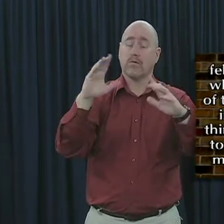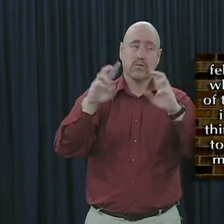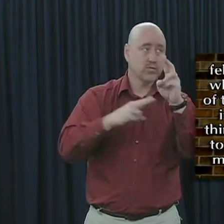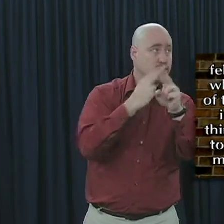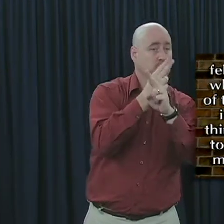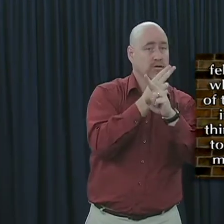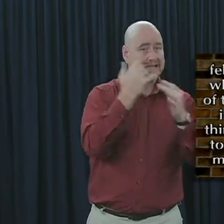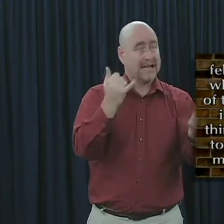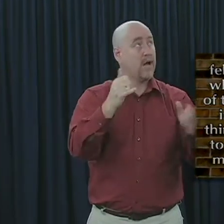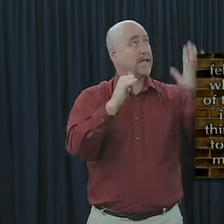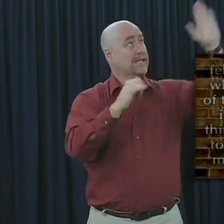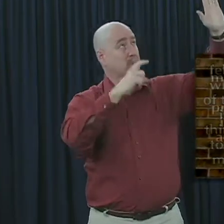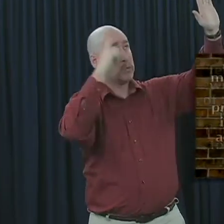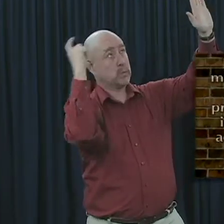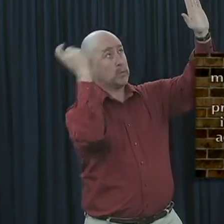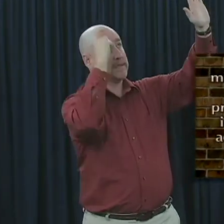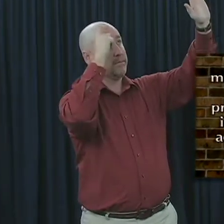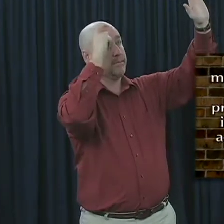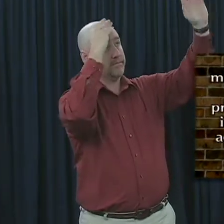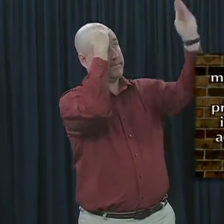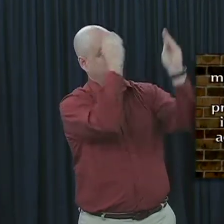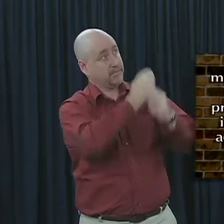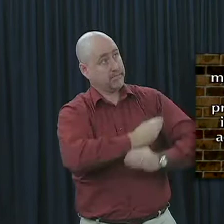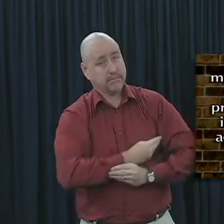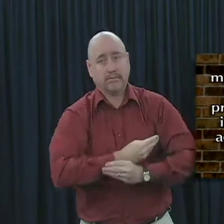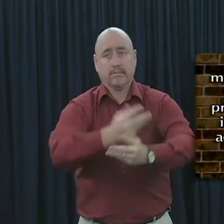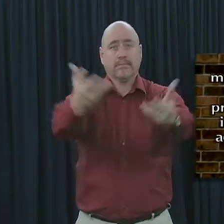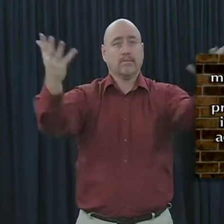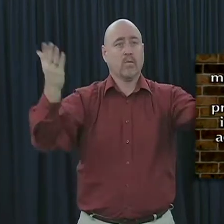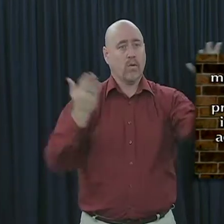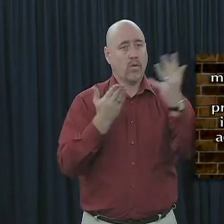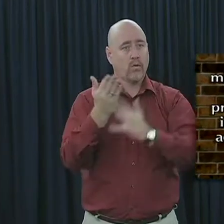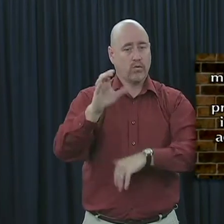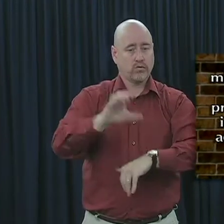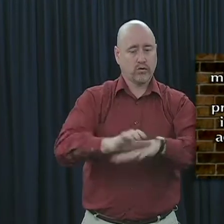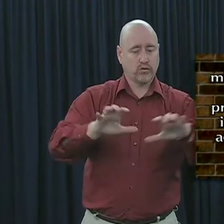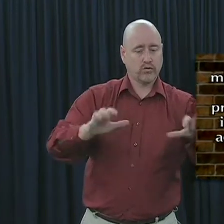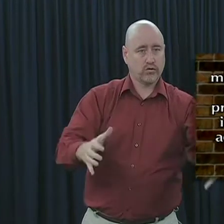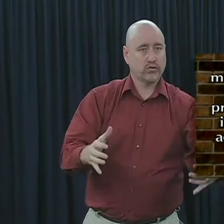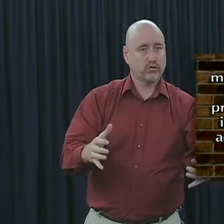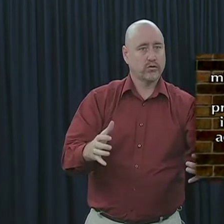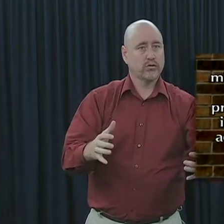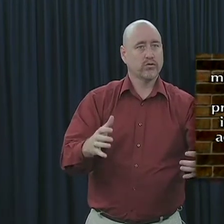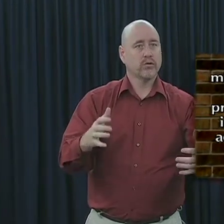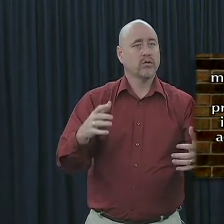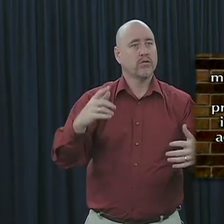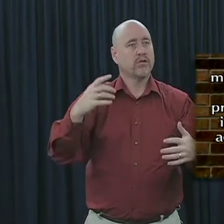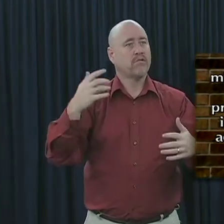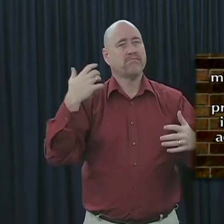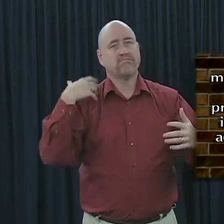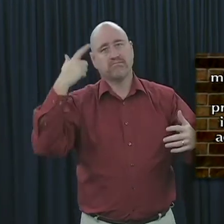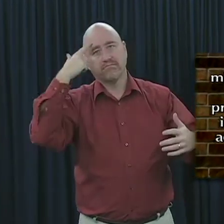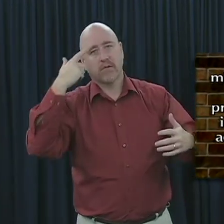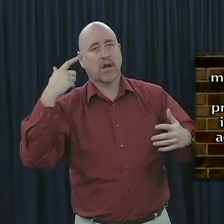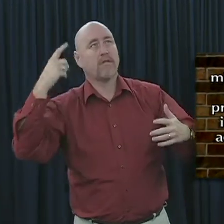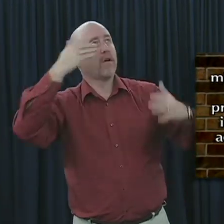the manifold wisdom of God might be made known by the church, to the principalities and powers in the heavenly places